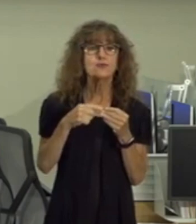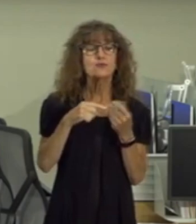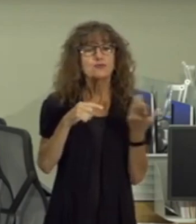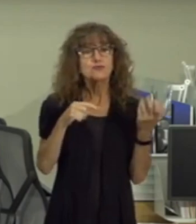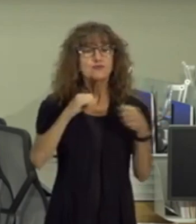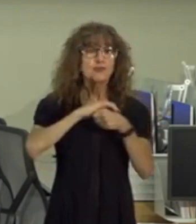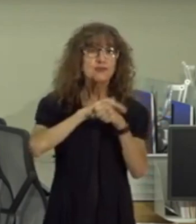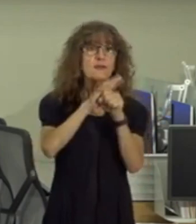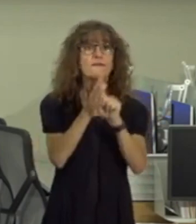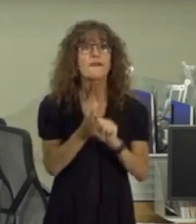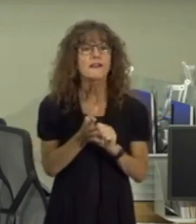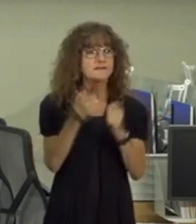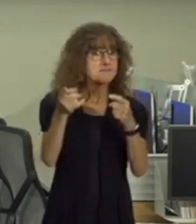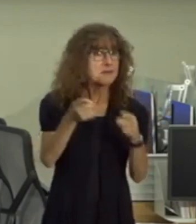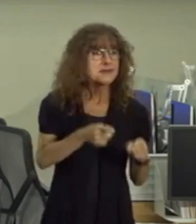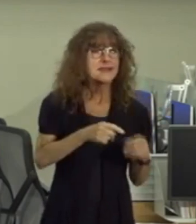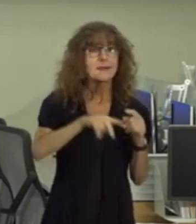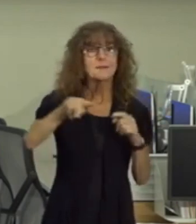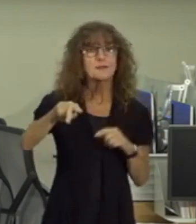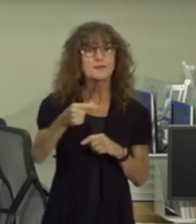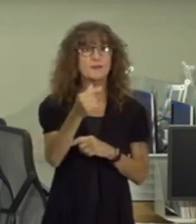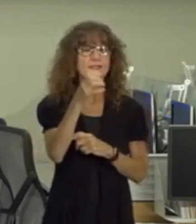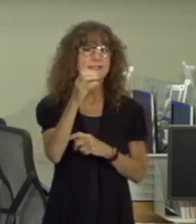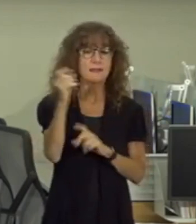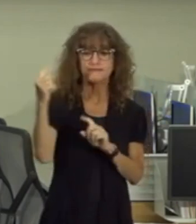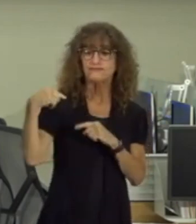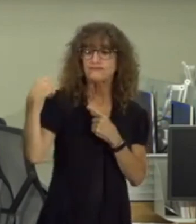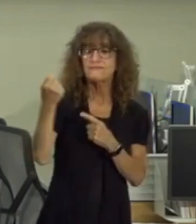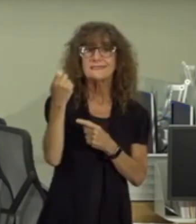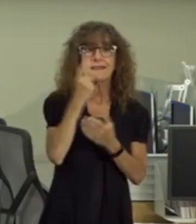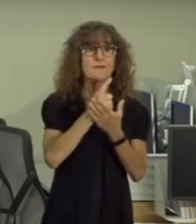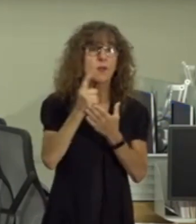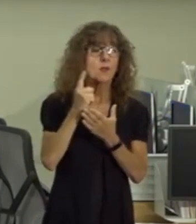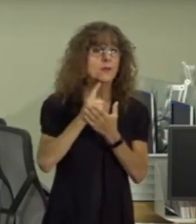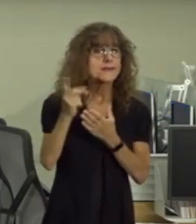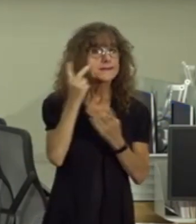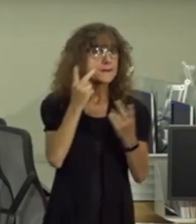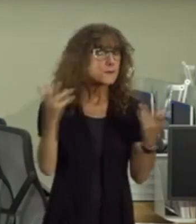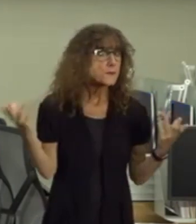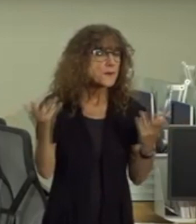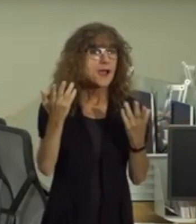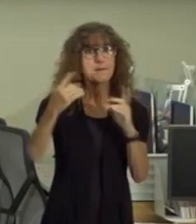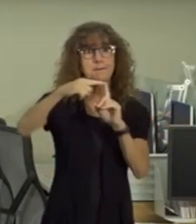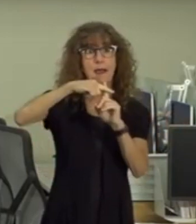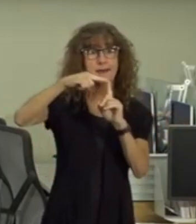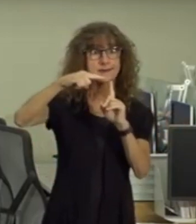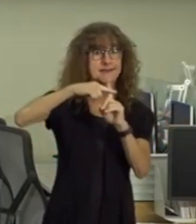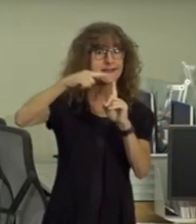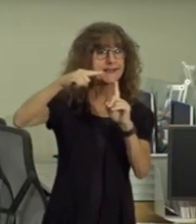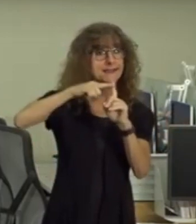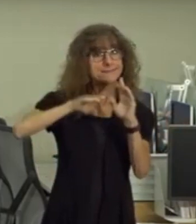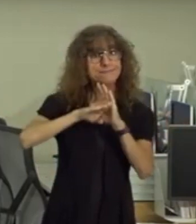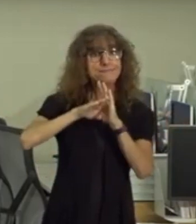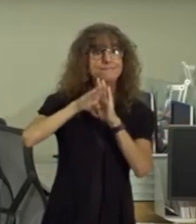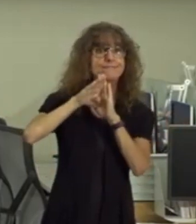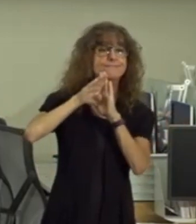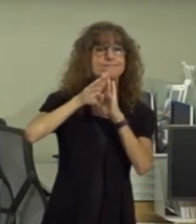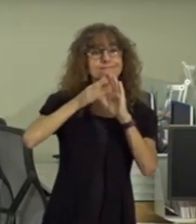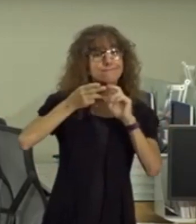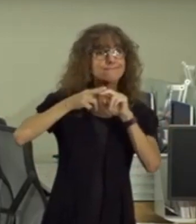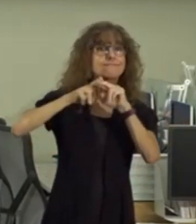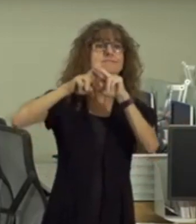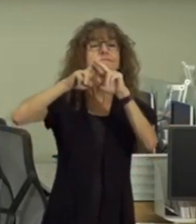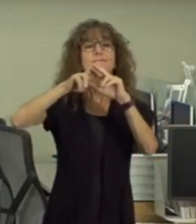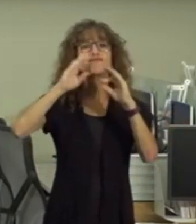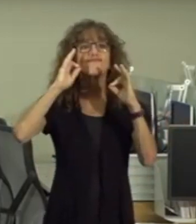is doing in Prince George's County we have certainly over the last couple of weeks seen some very promising signs and so first you'll hear from county executive